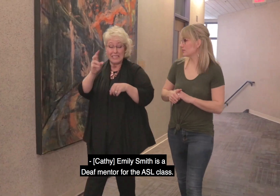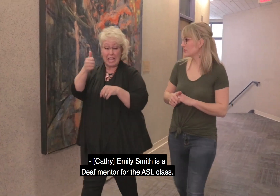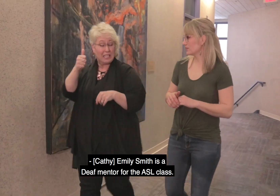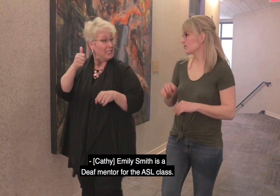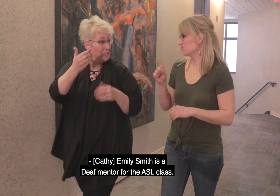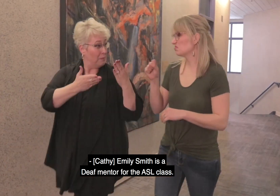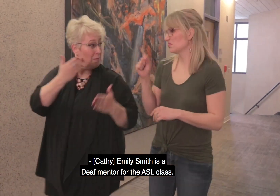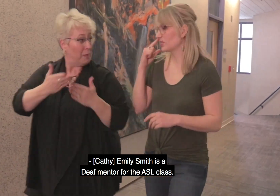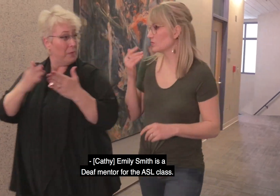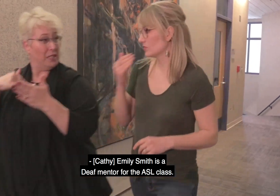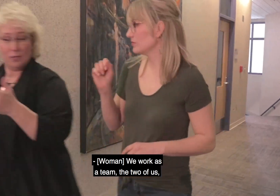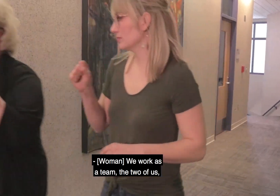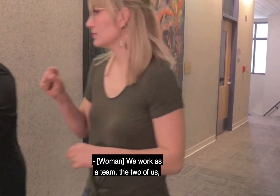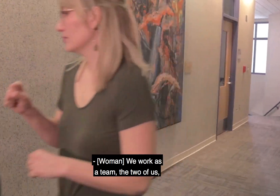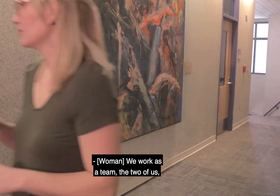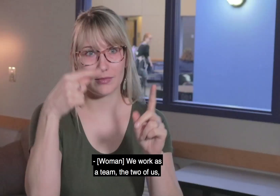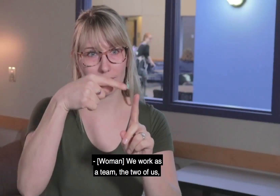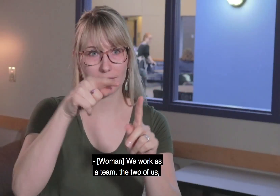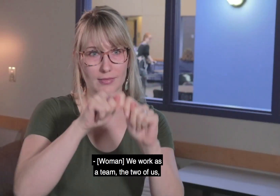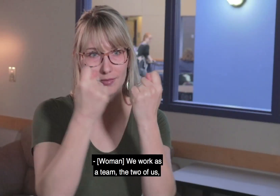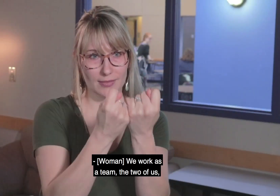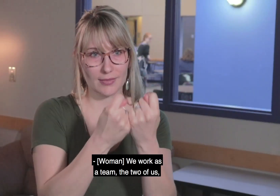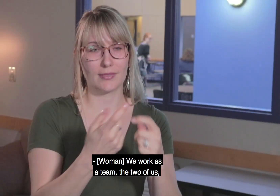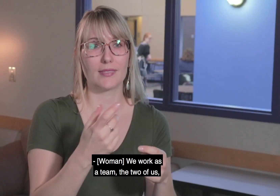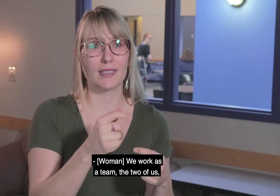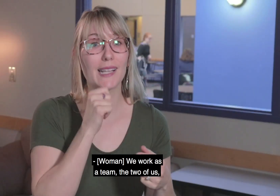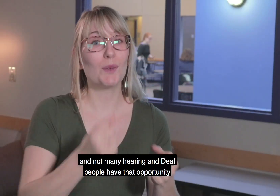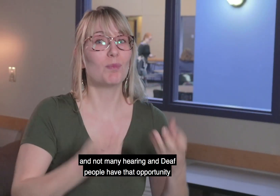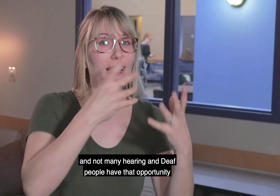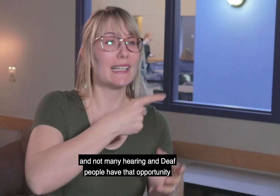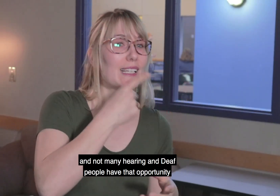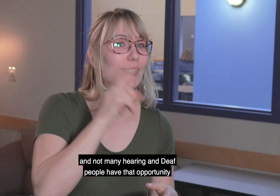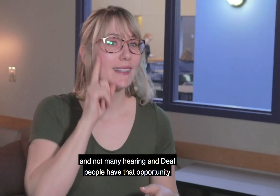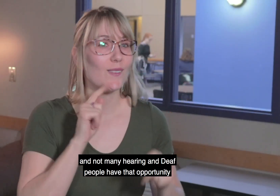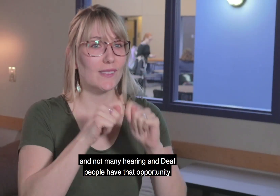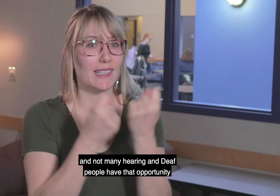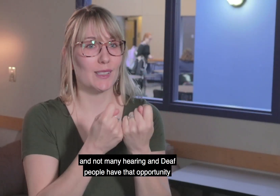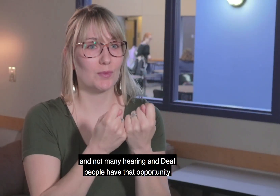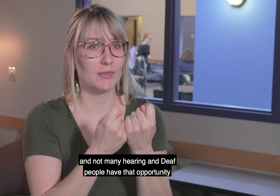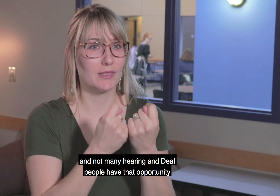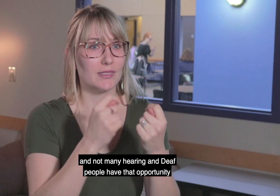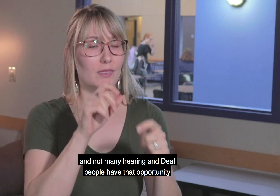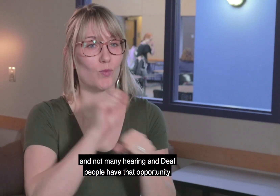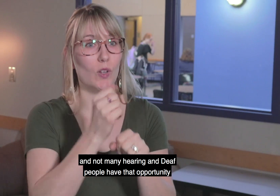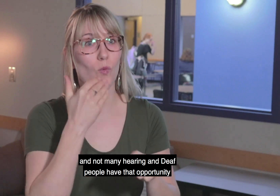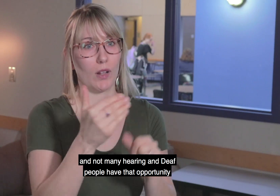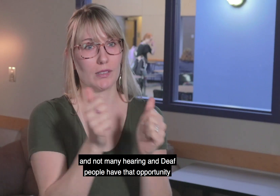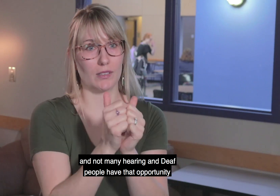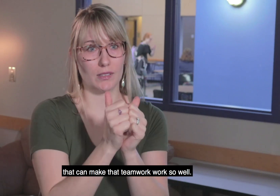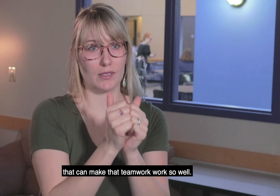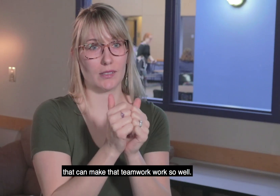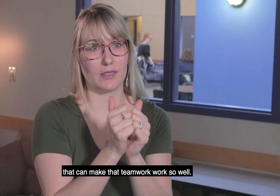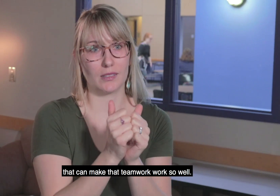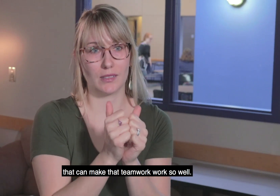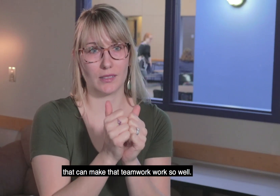mentor for the ASL class. We work as a team, the two of us, and not many hearing and deaf people have that opportunity that